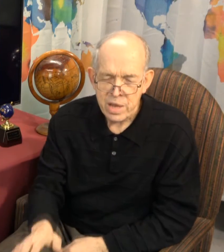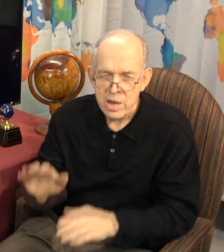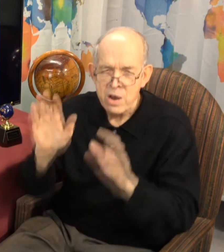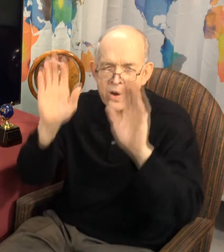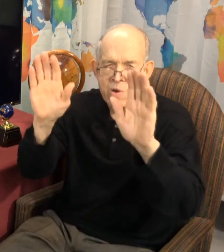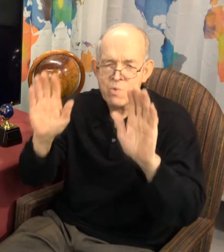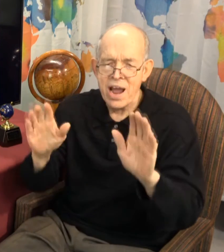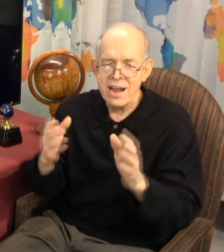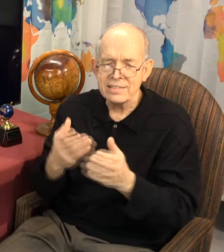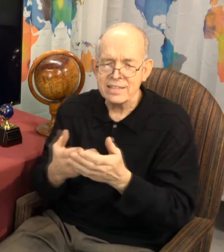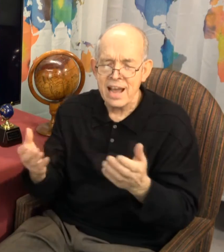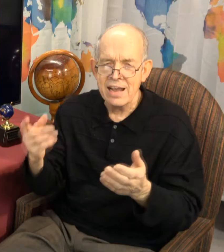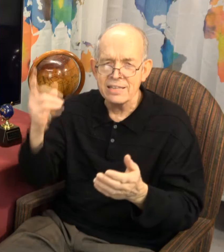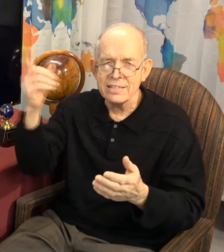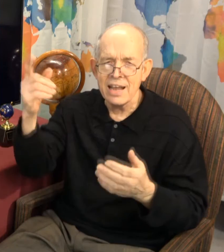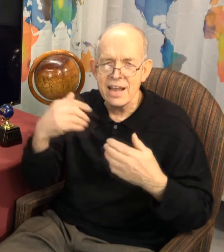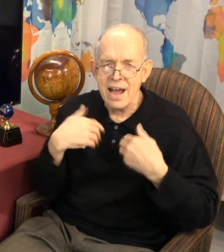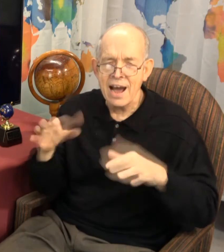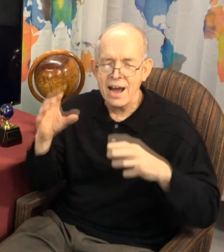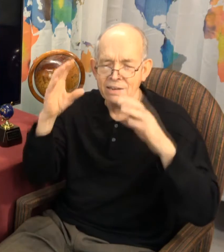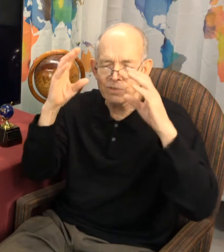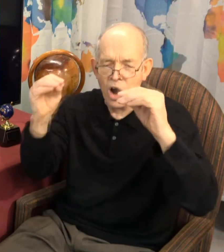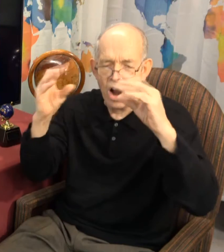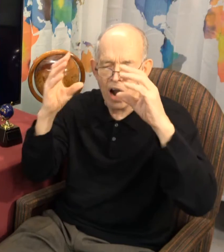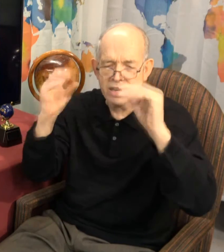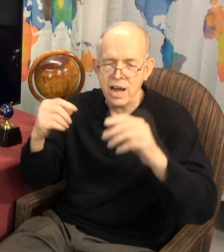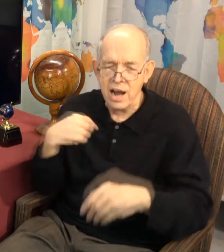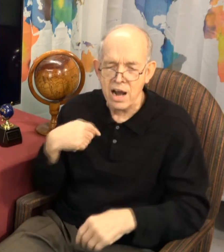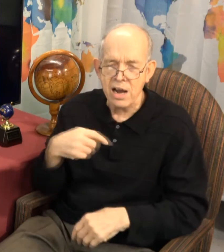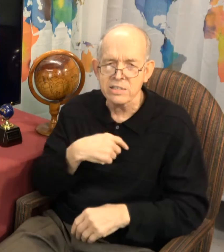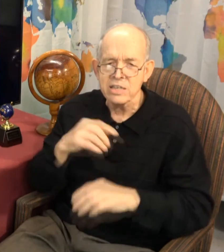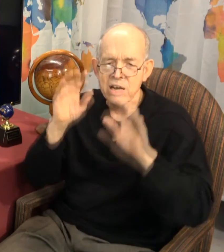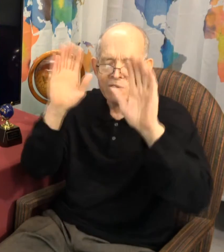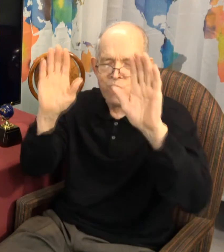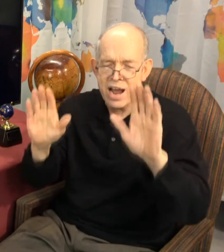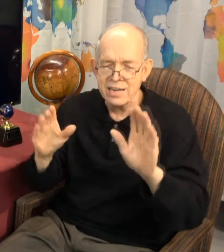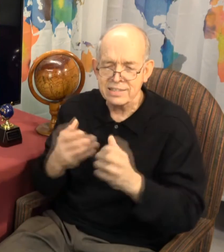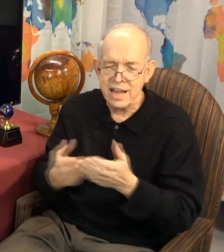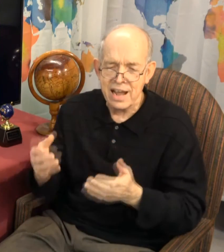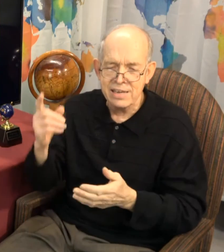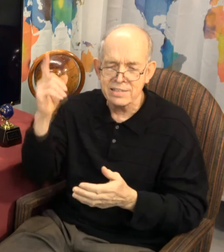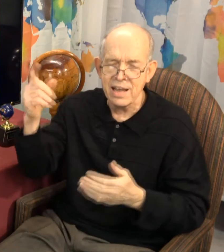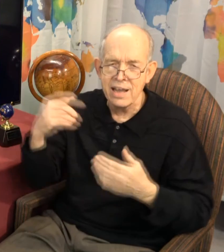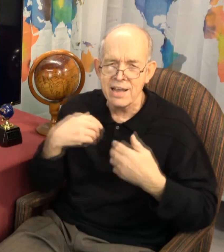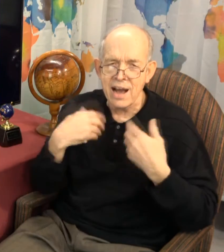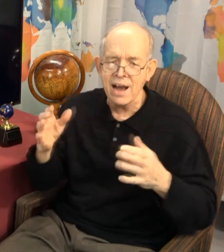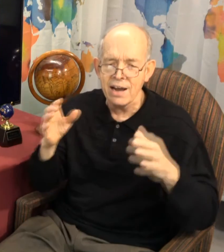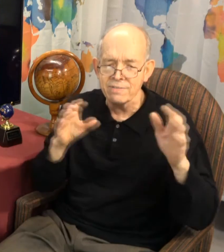Great things he have taught us, great things he have